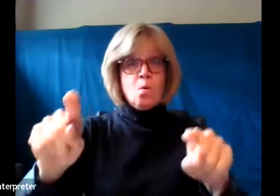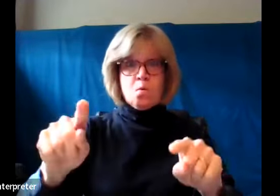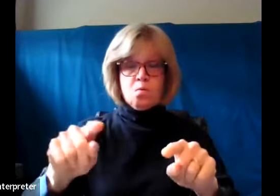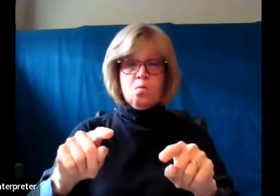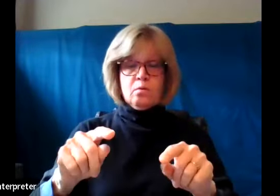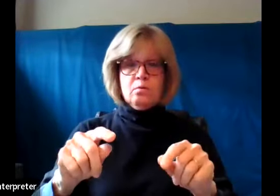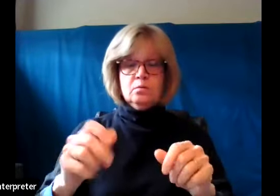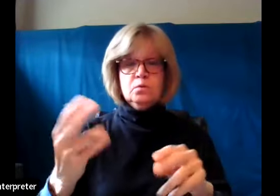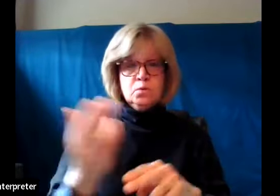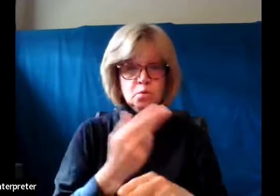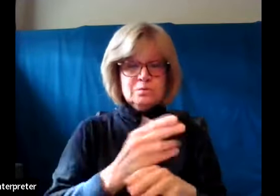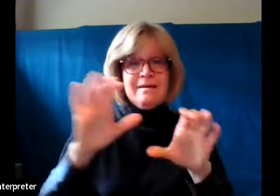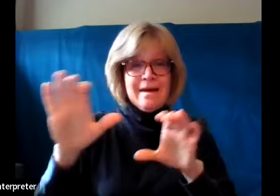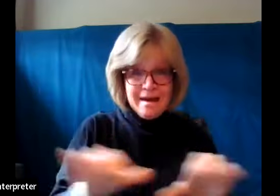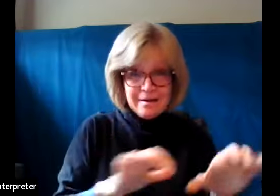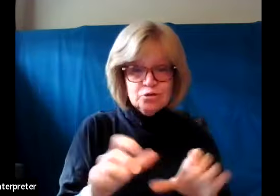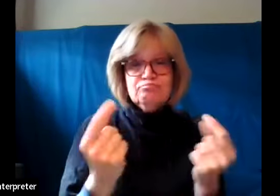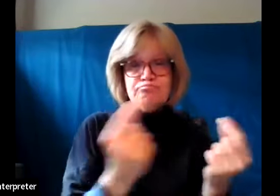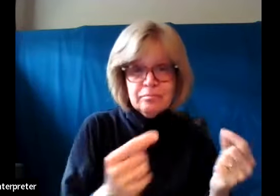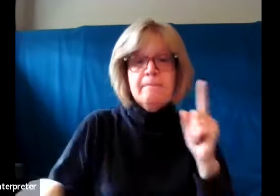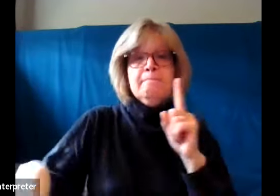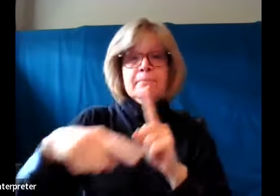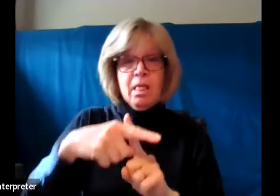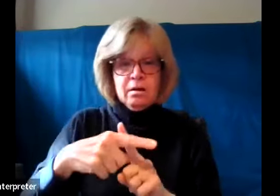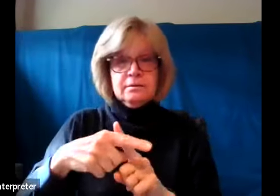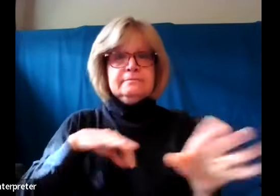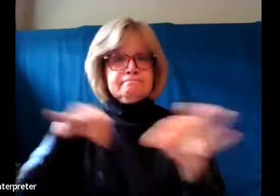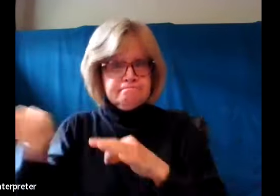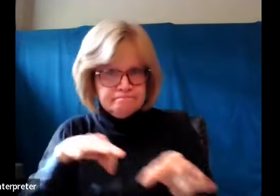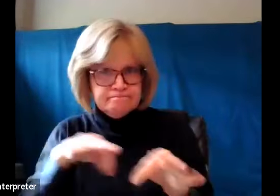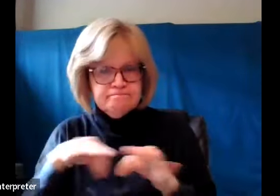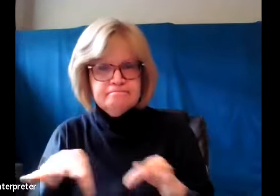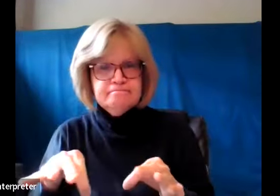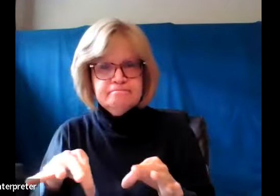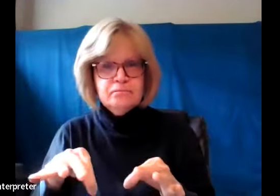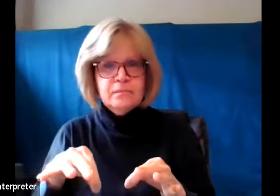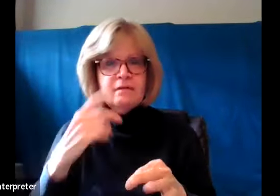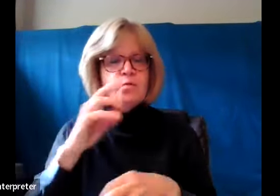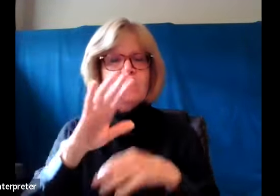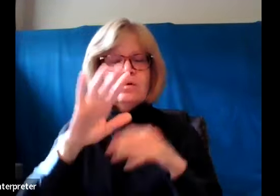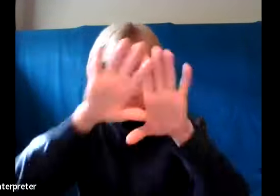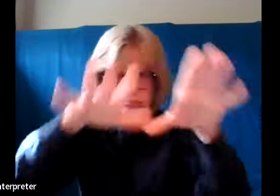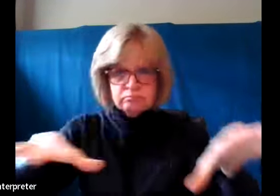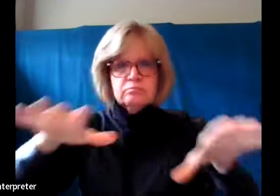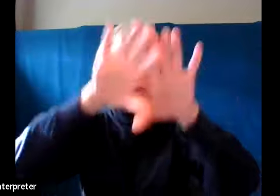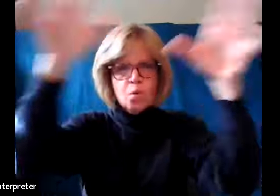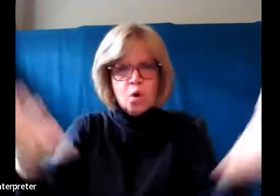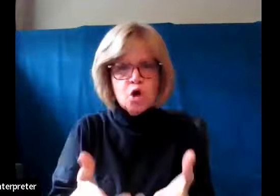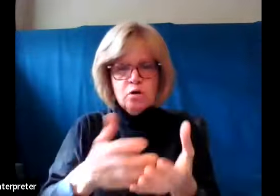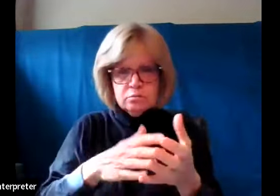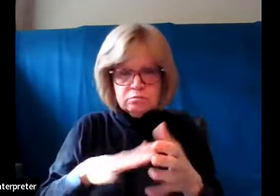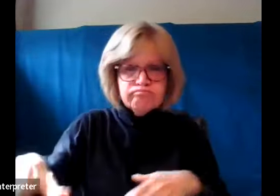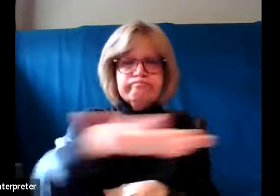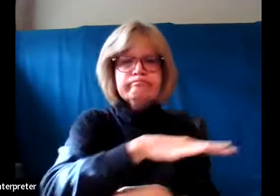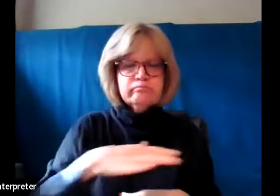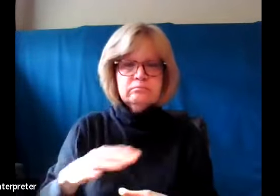both our words and our actions to witness to the world and transform